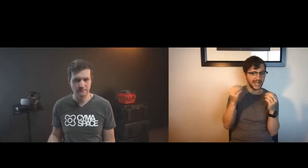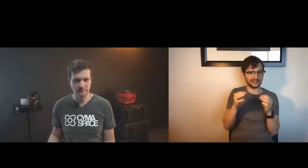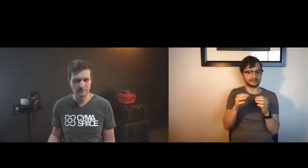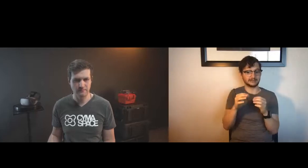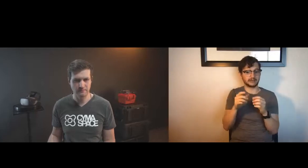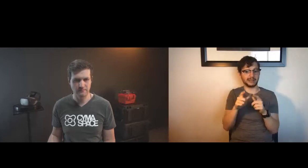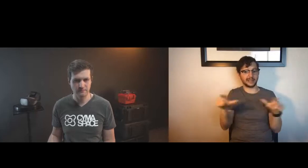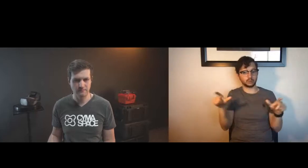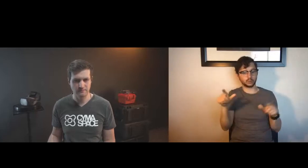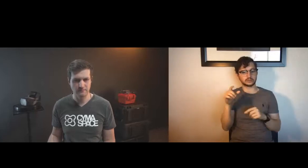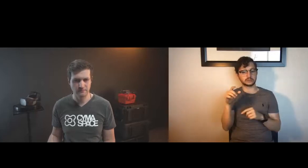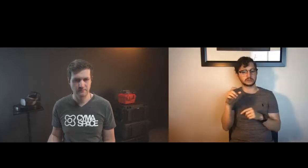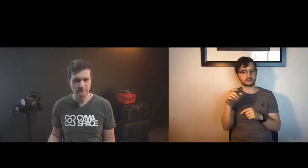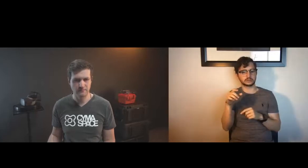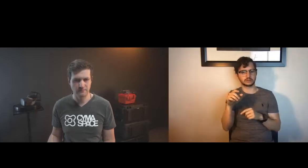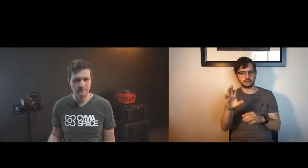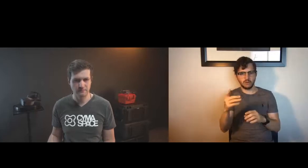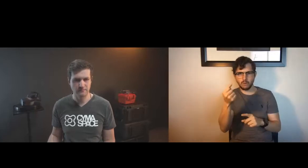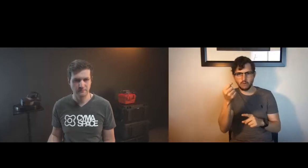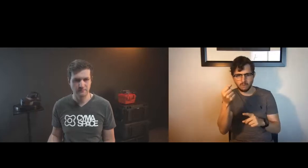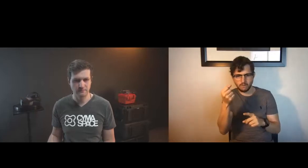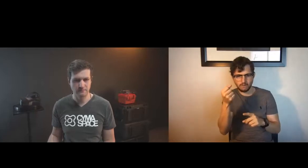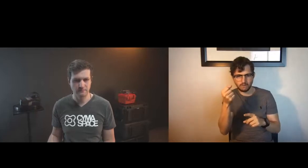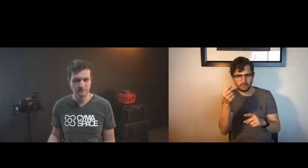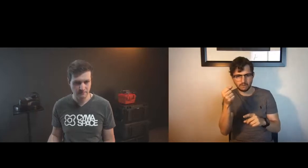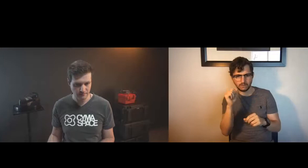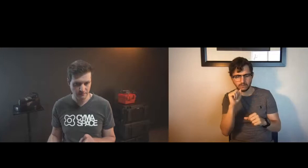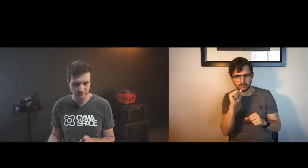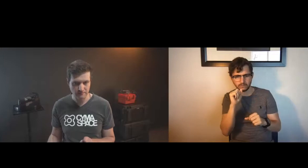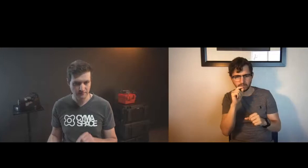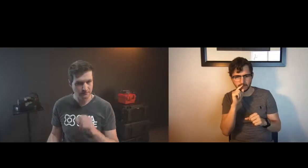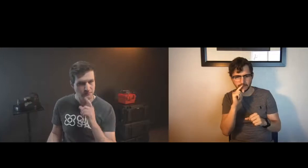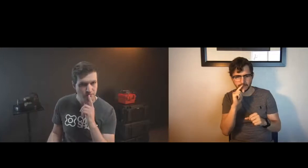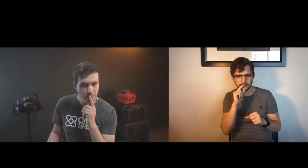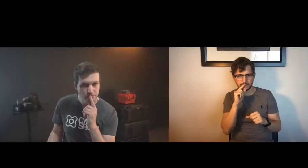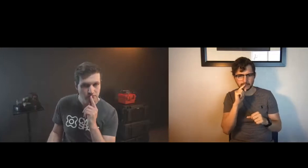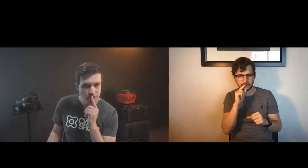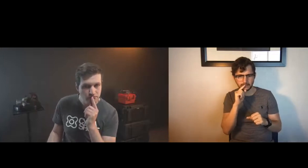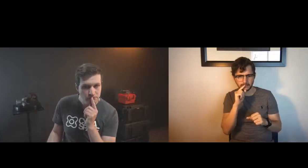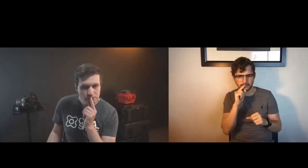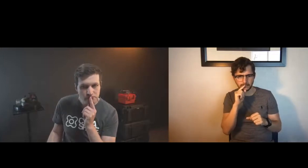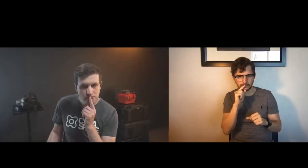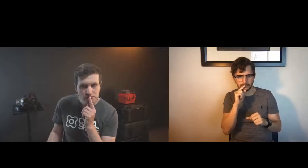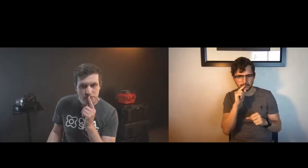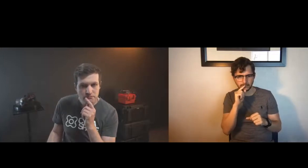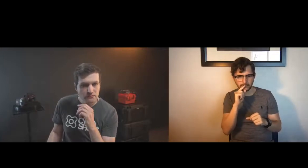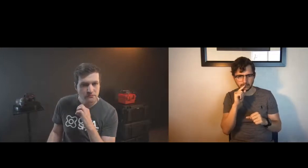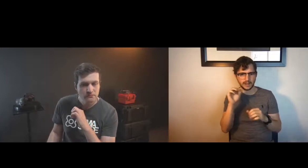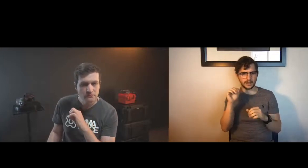full sign language ui oh wait hold on one second i see a clarification